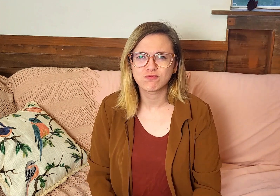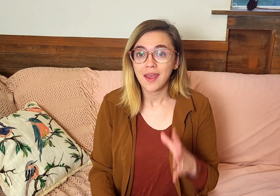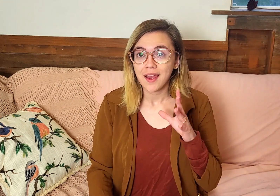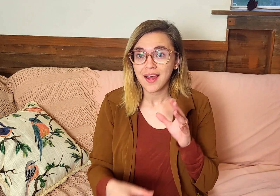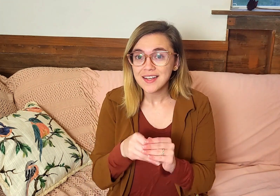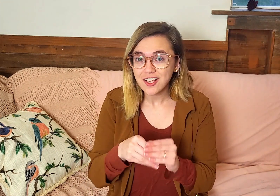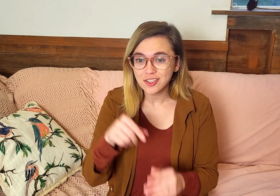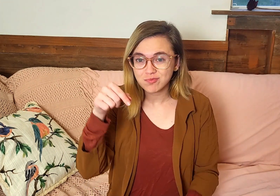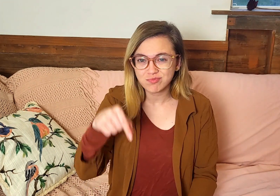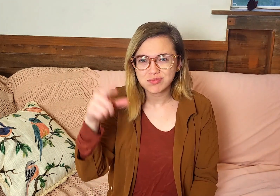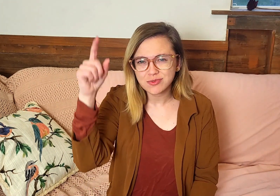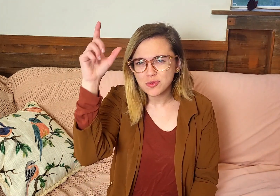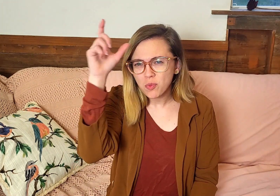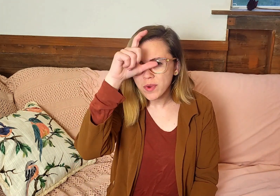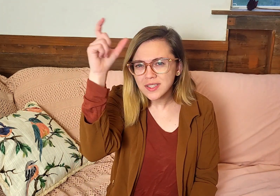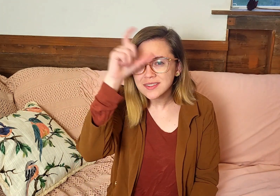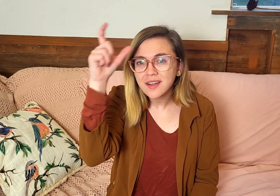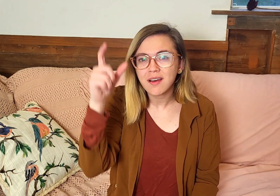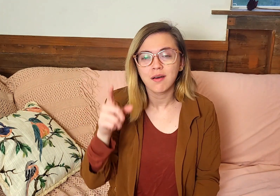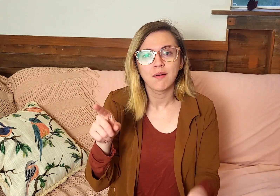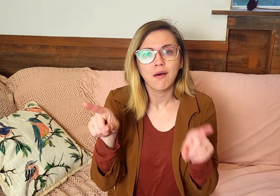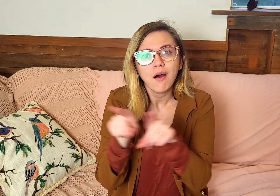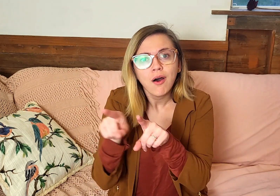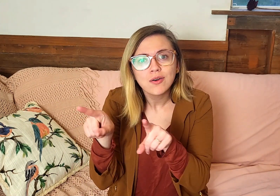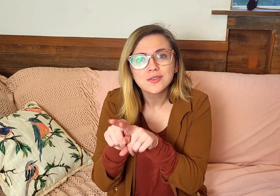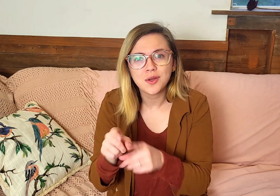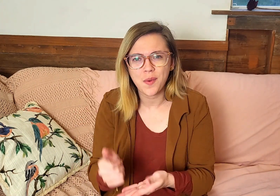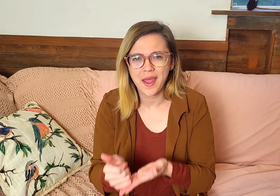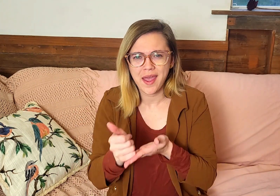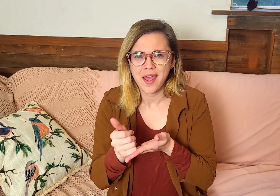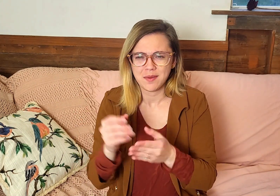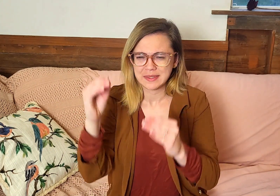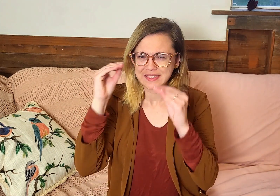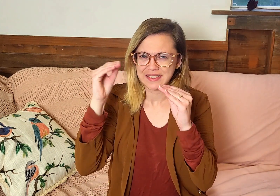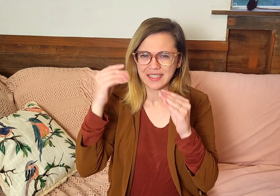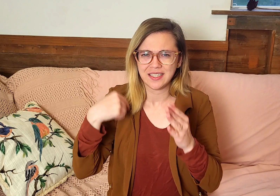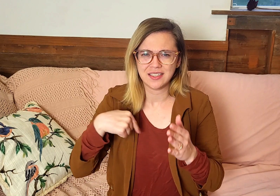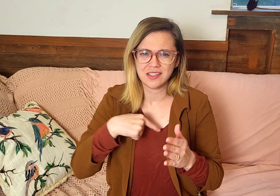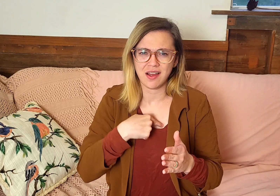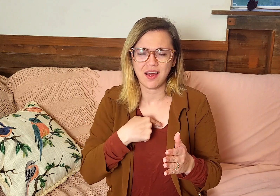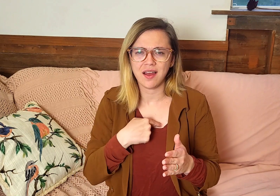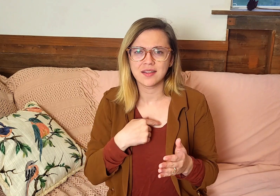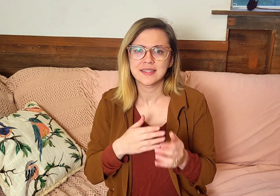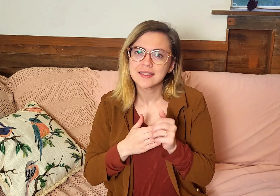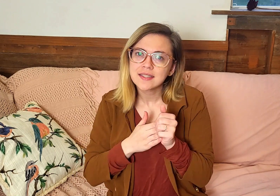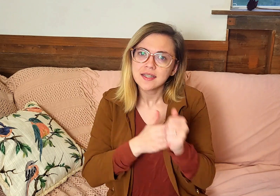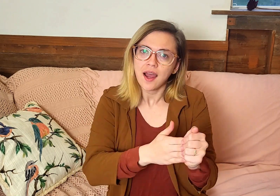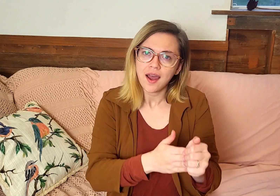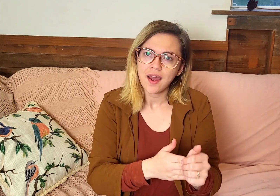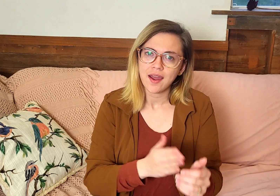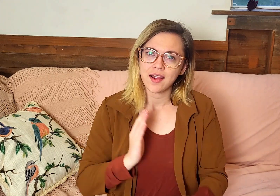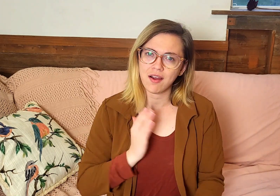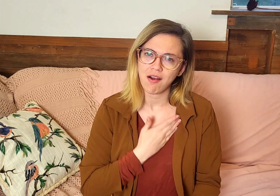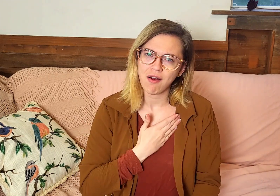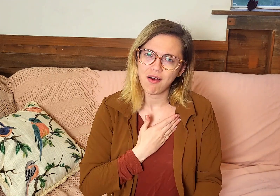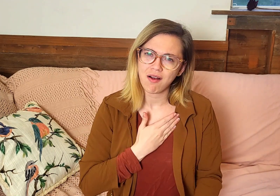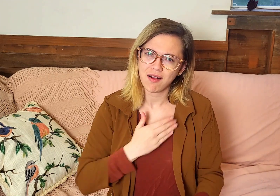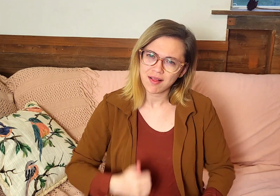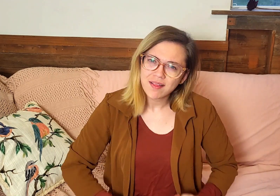In addition to this wisdom that we gain, it also helps teach us and guide our lives